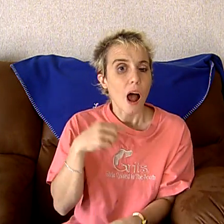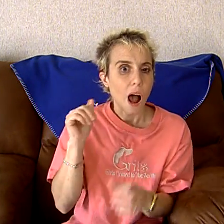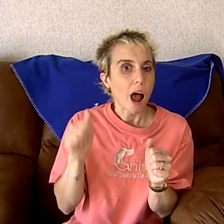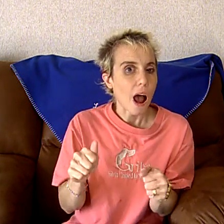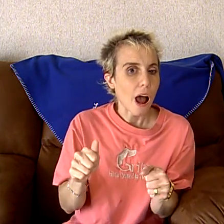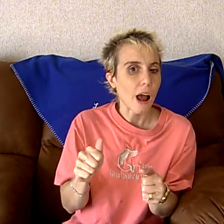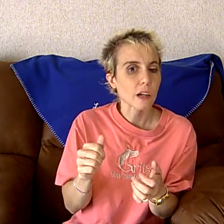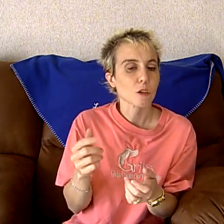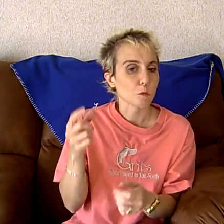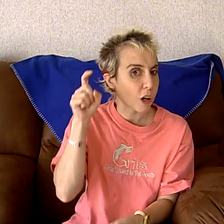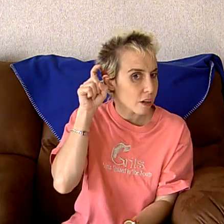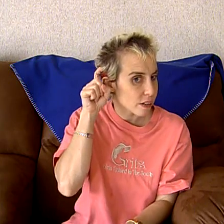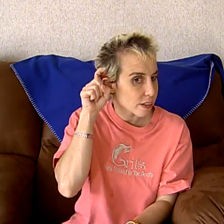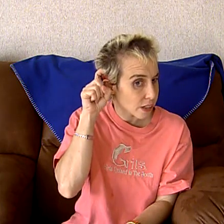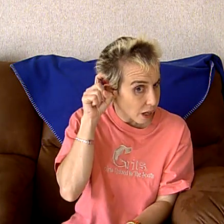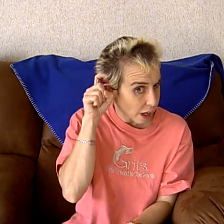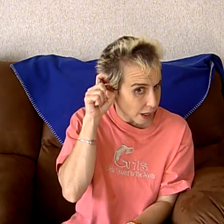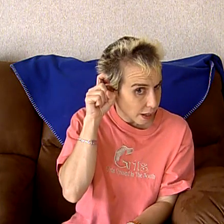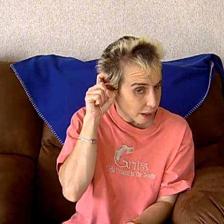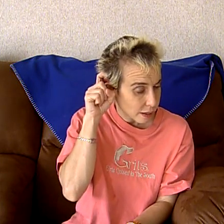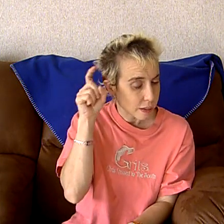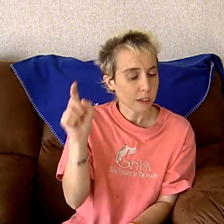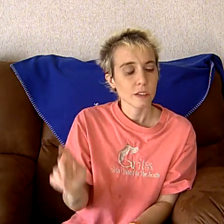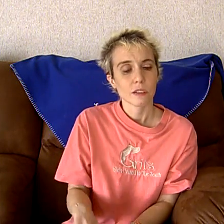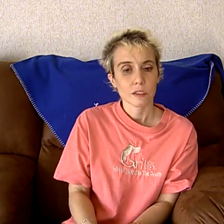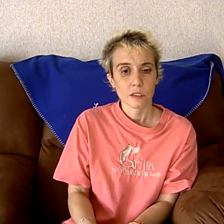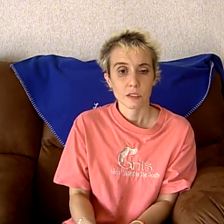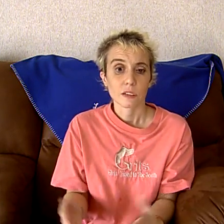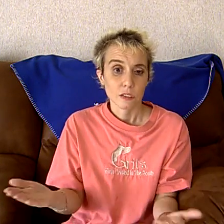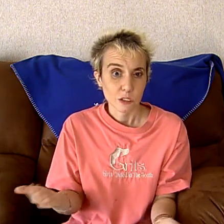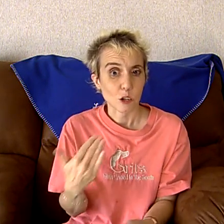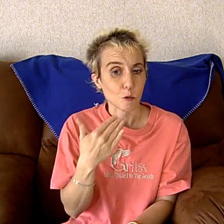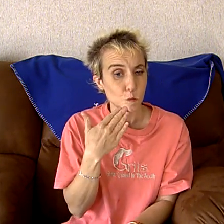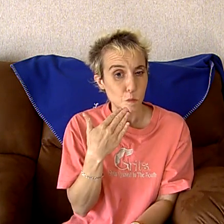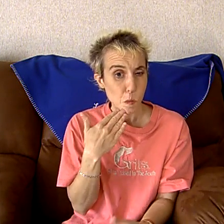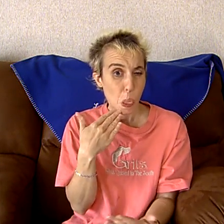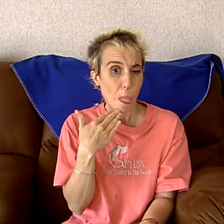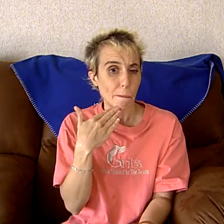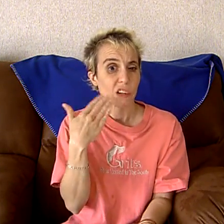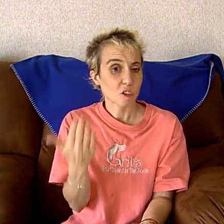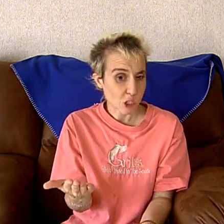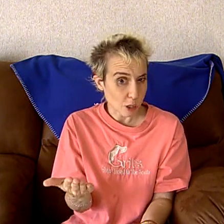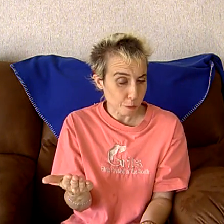I can wear the CR. So, that's good.